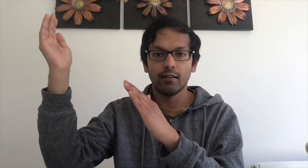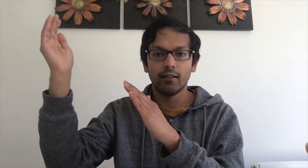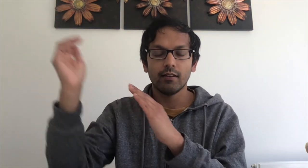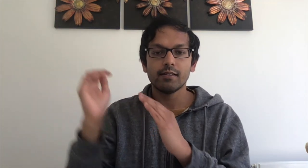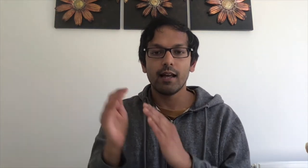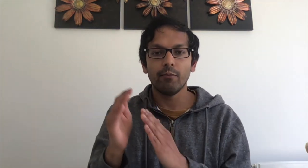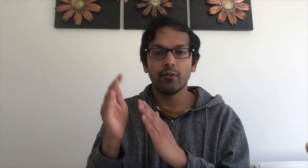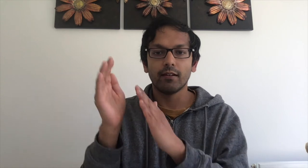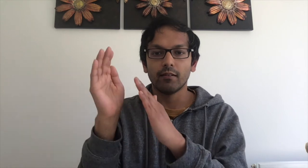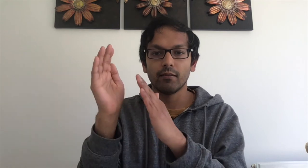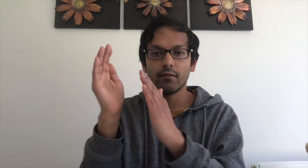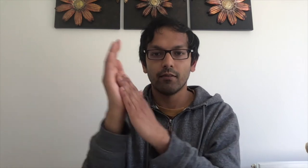tambourine.